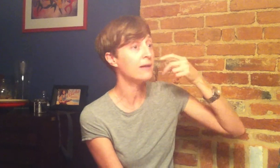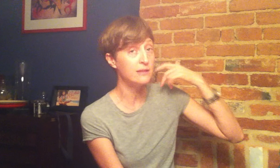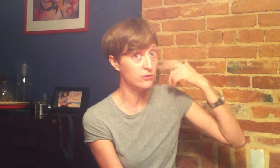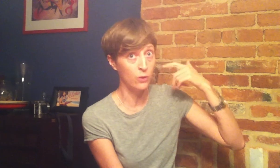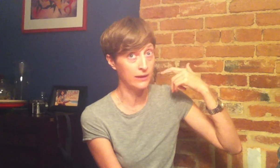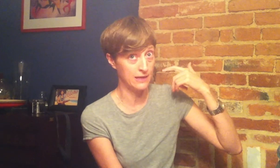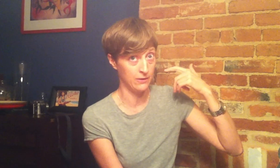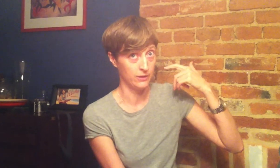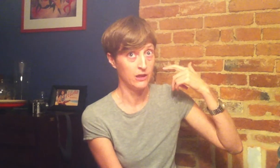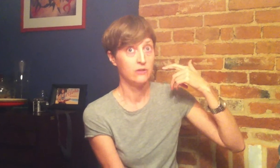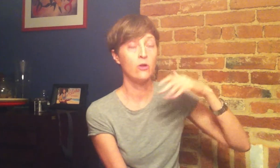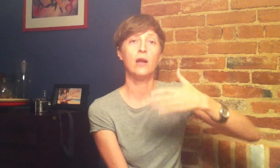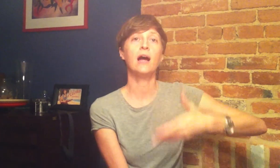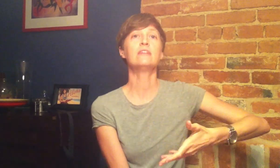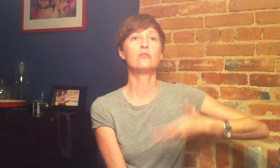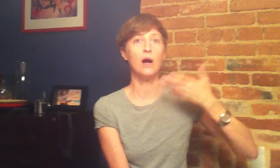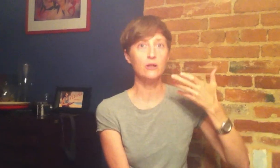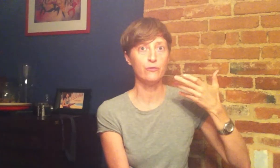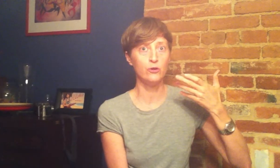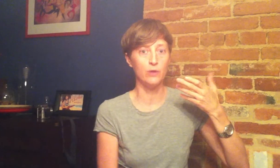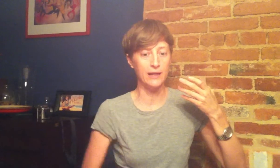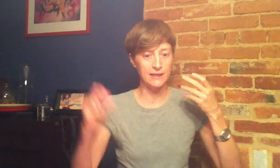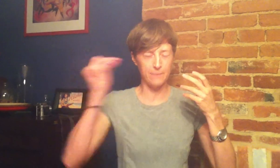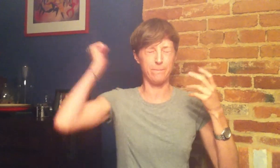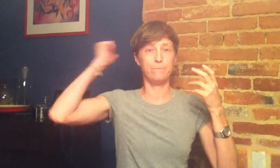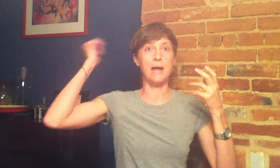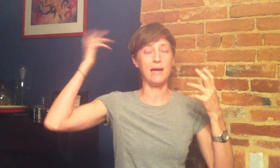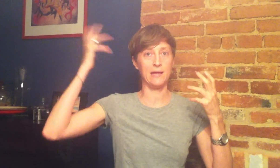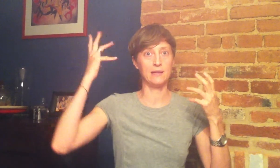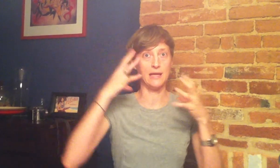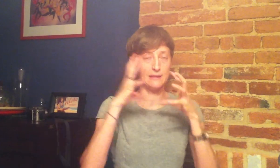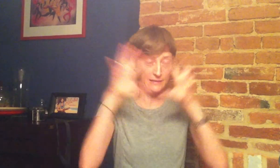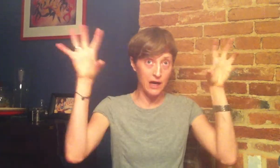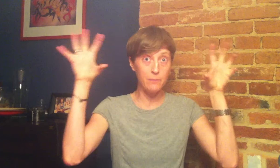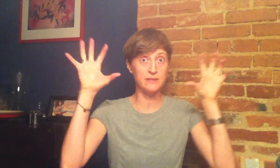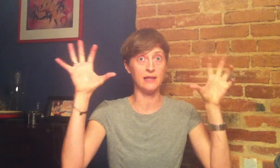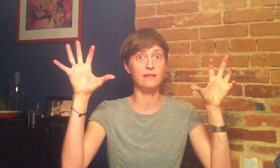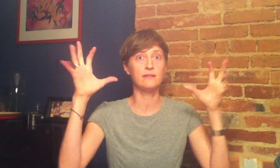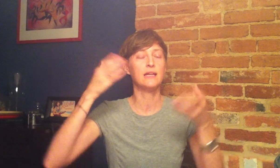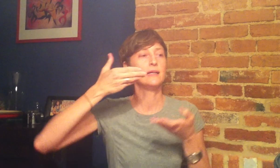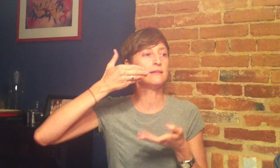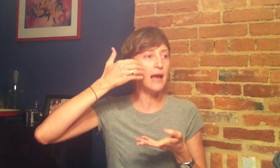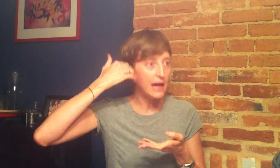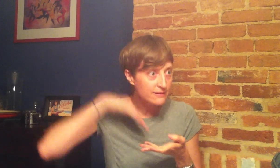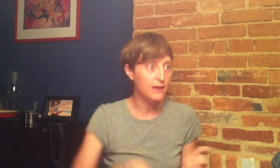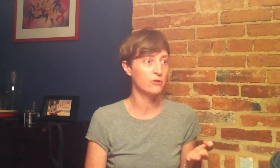as it is going down. So when I swallow food, I get a bang, like the top taste is as I'm